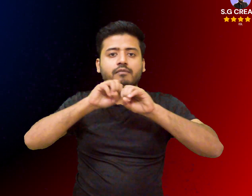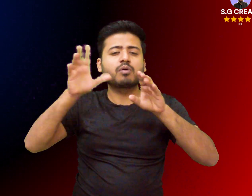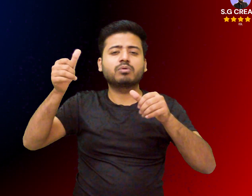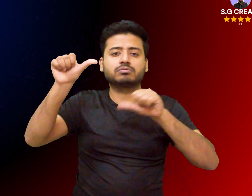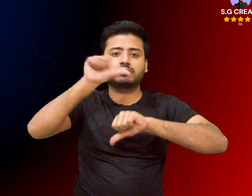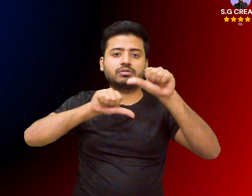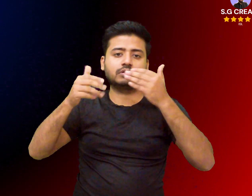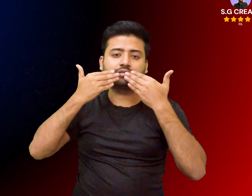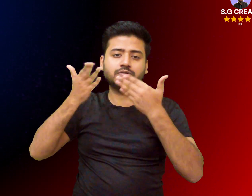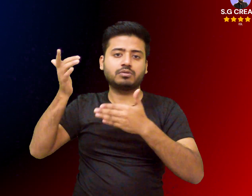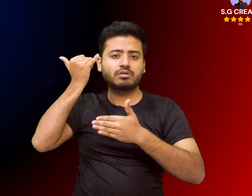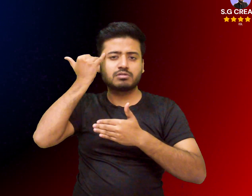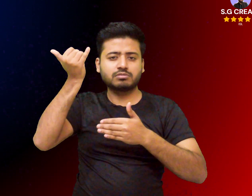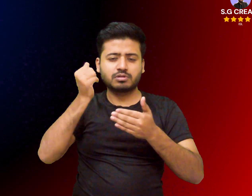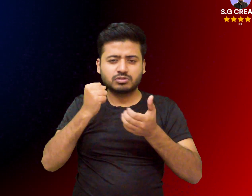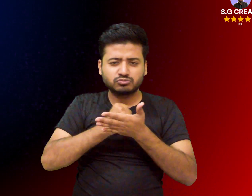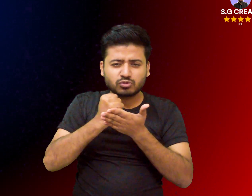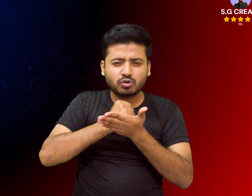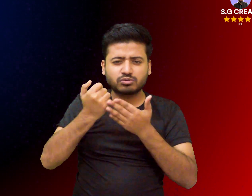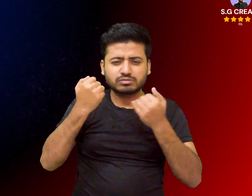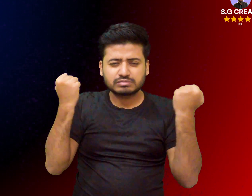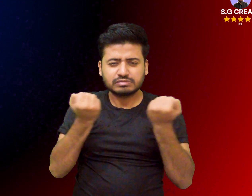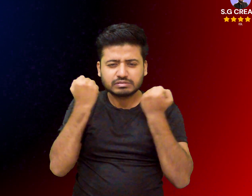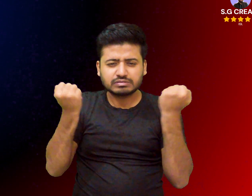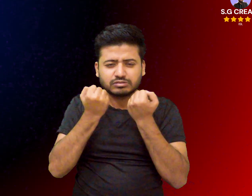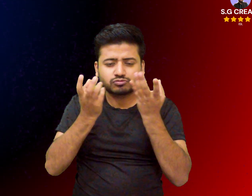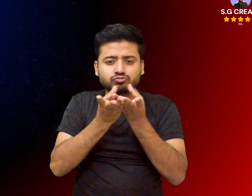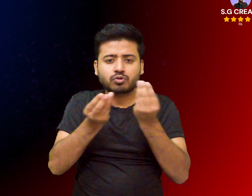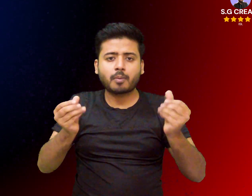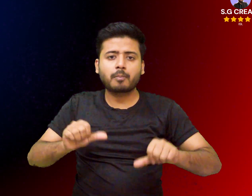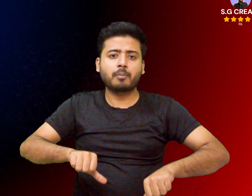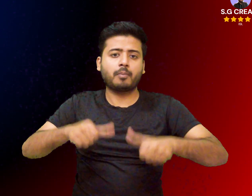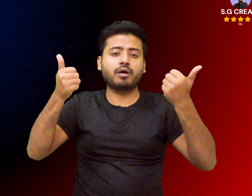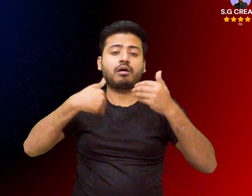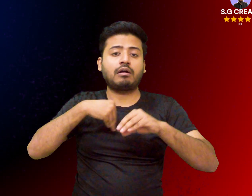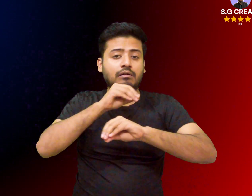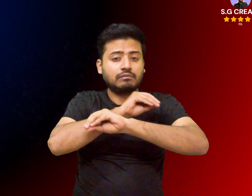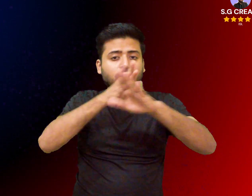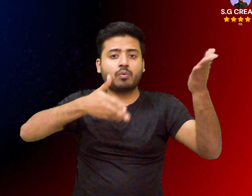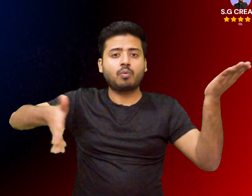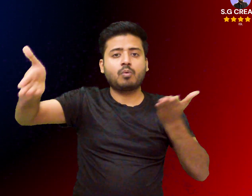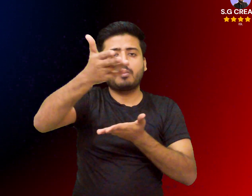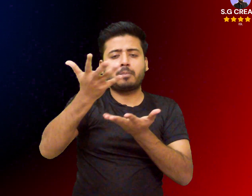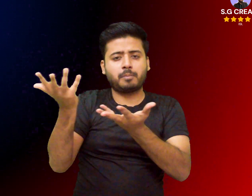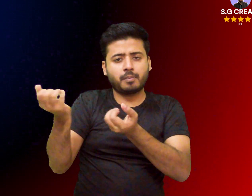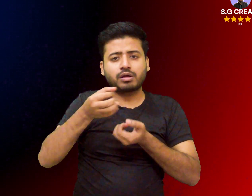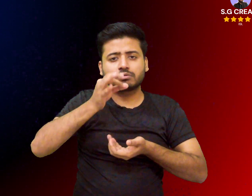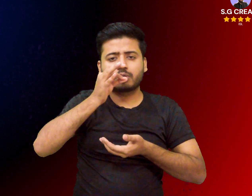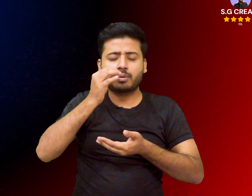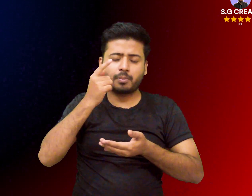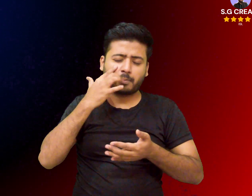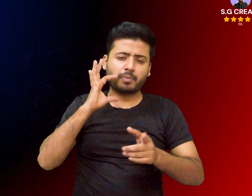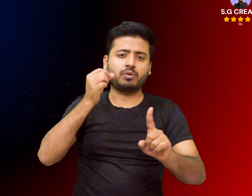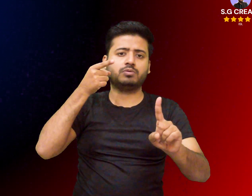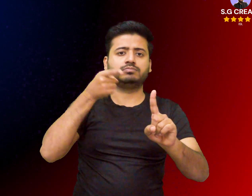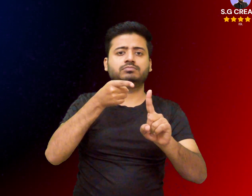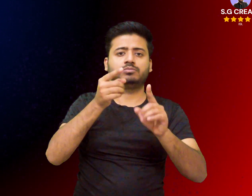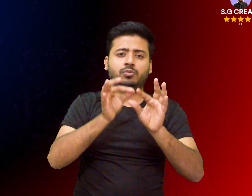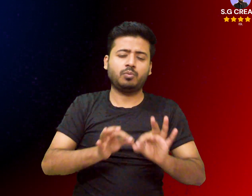root tea can be used for its potential benefits including supporting liver health aiding digestion and providing vitamins and